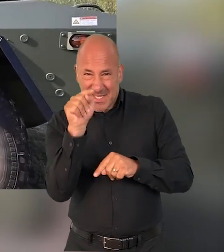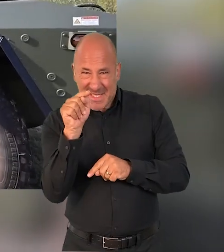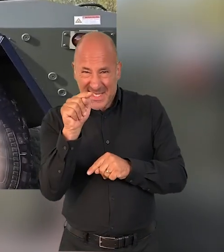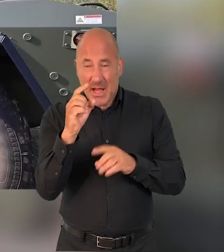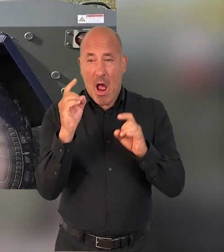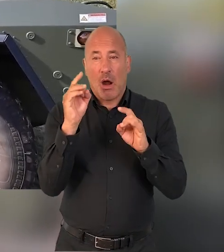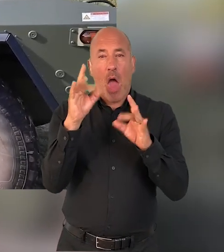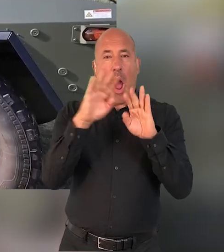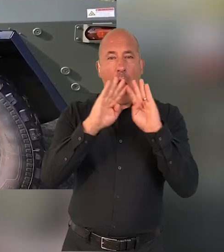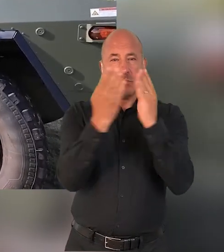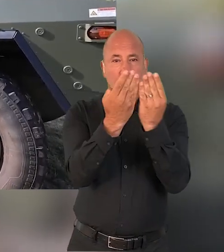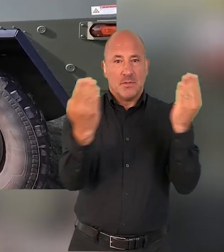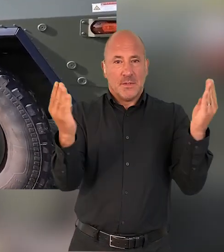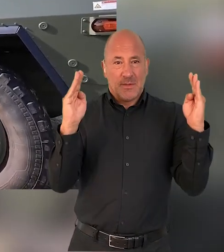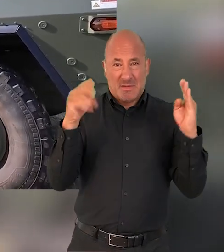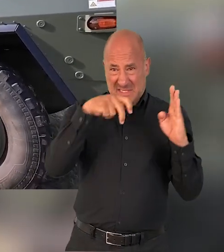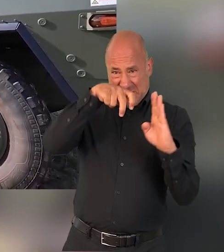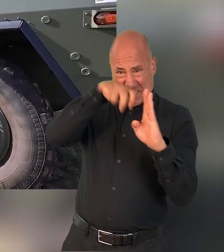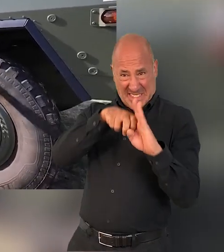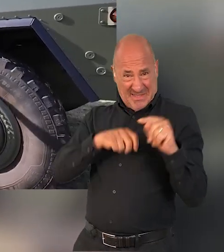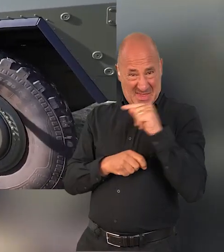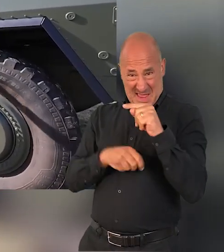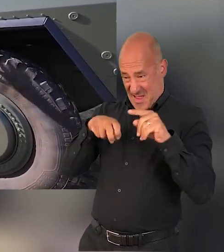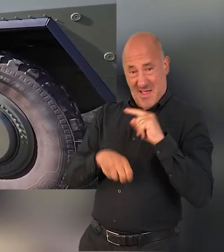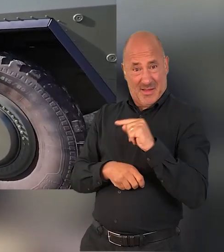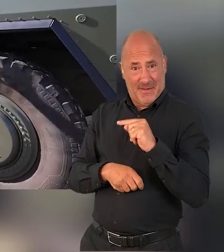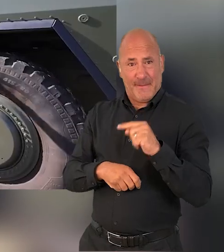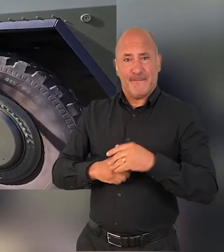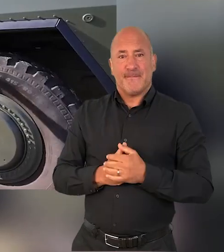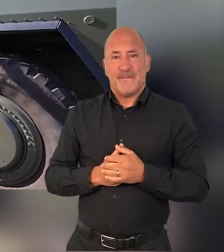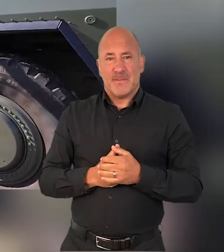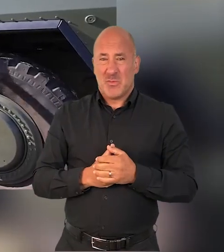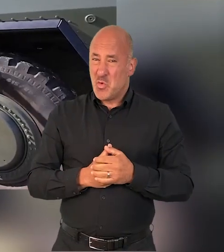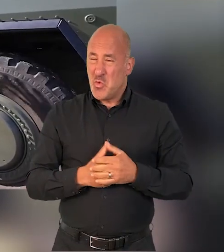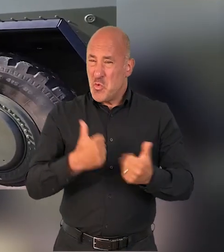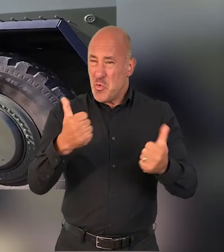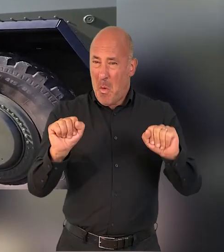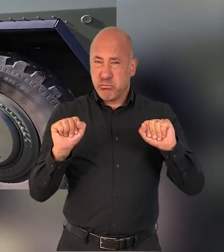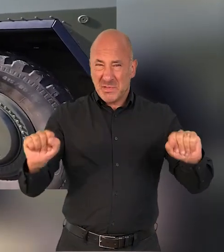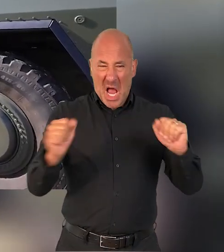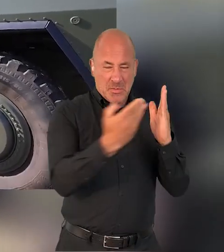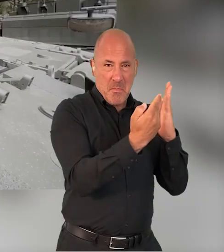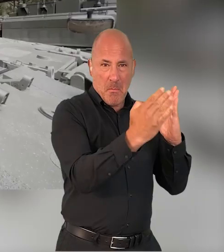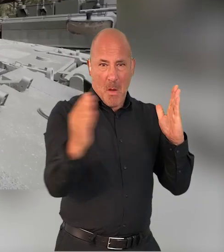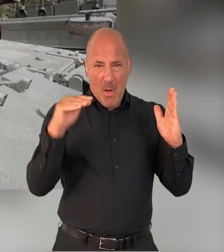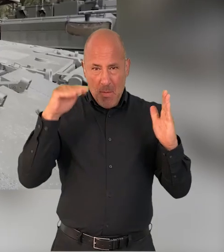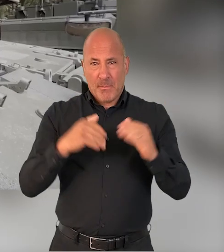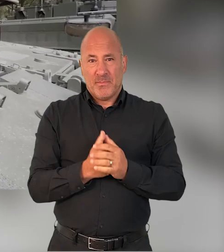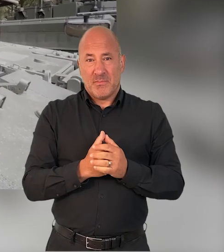just in this location up here behind the glass and the driver literally sits in this position here. He's incredibly well protected. The driver can